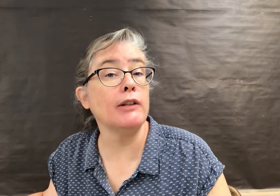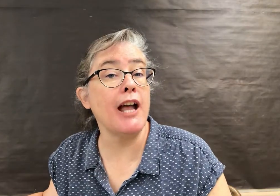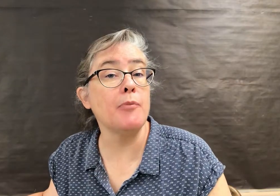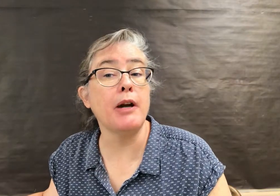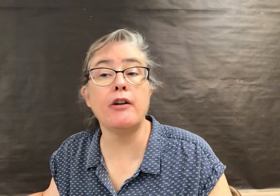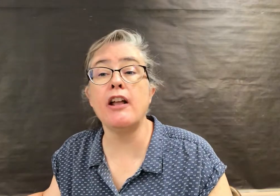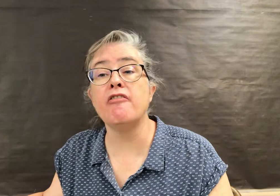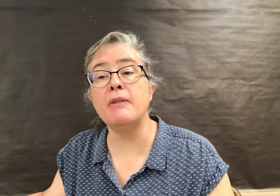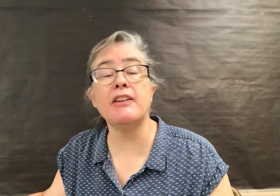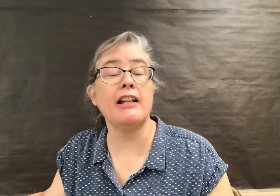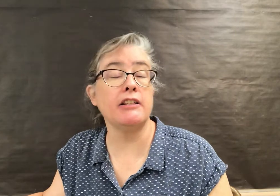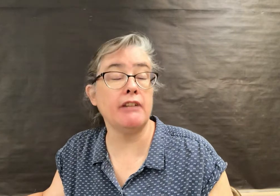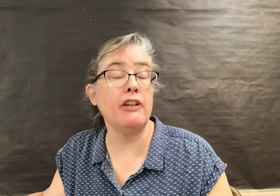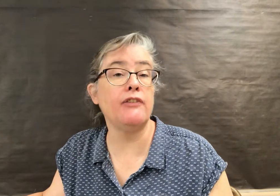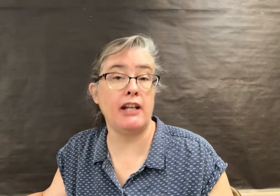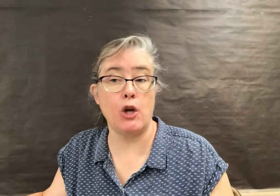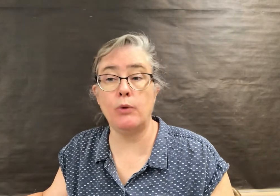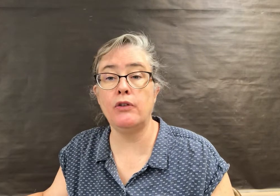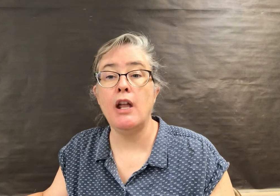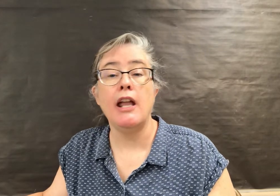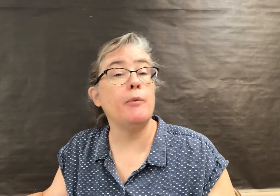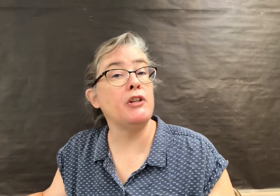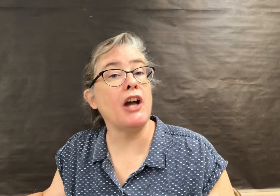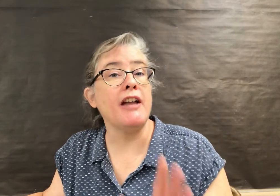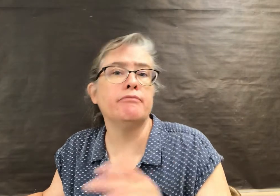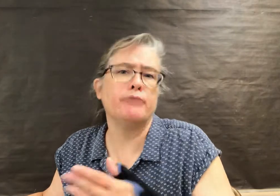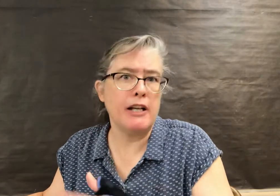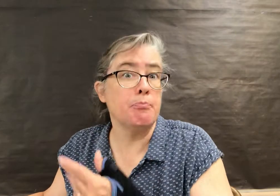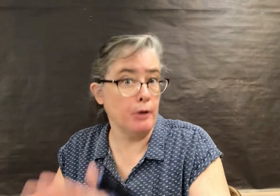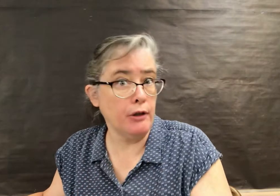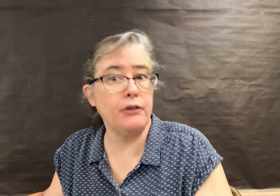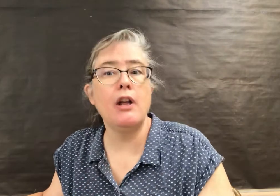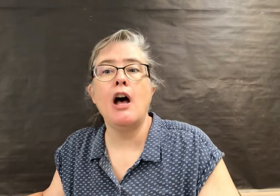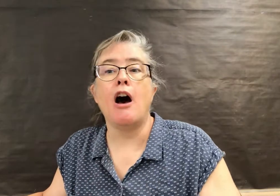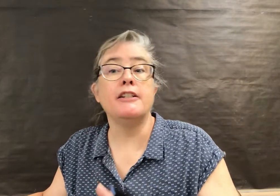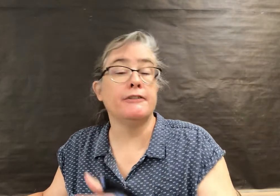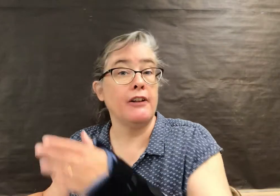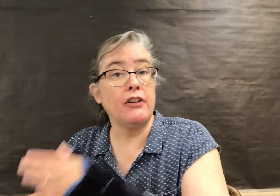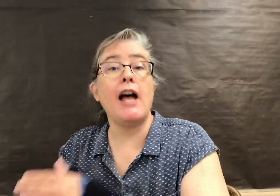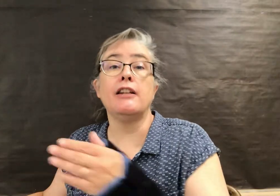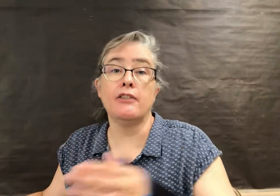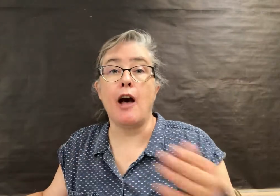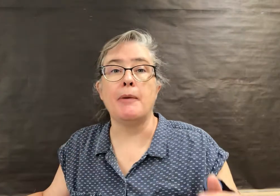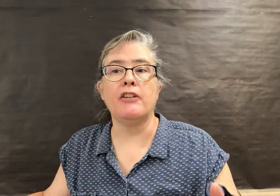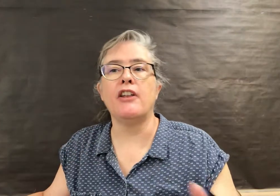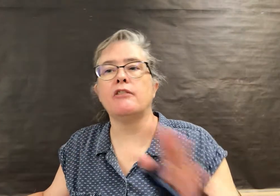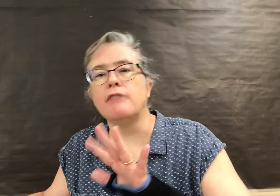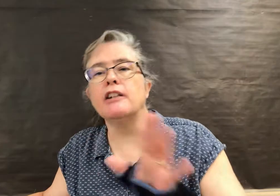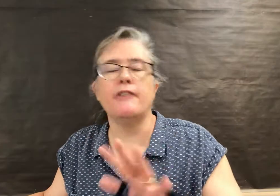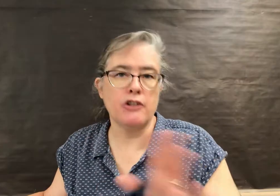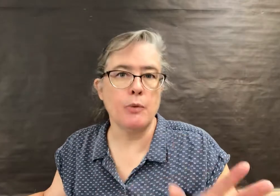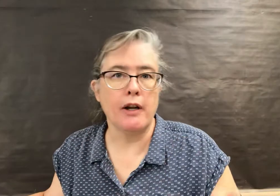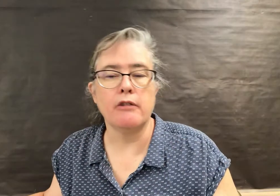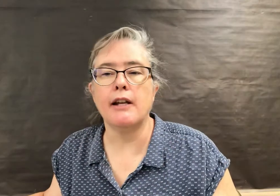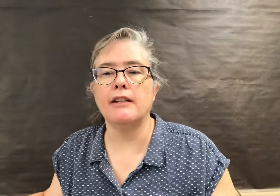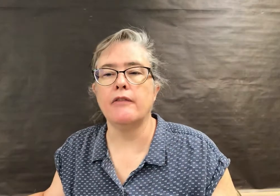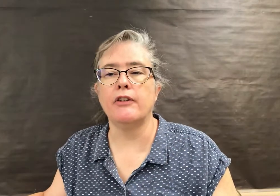library of Miss Kelly Reads videos in which I read books on different science topics that are relevant to one of the grade levels.